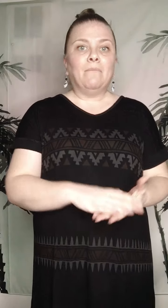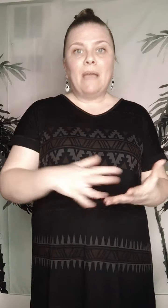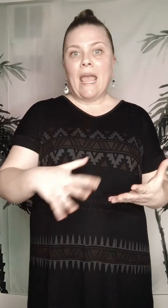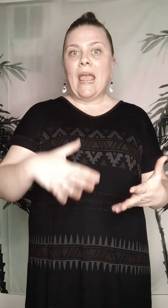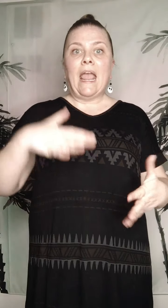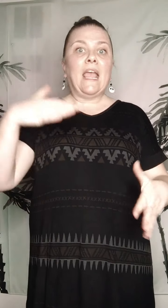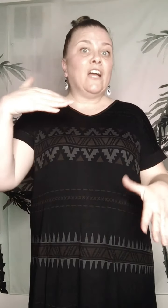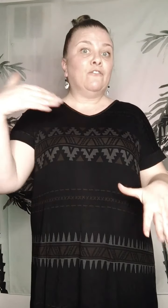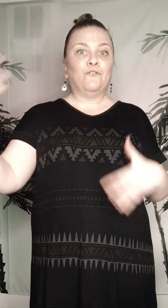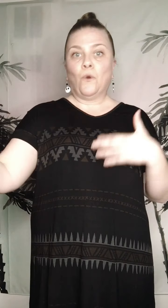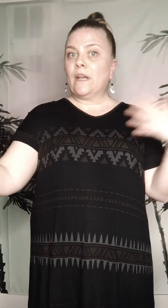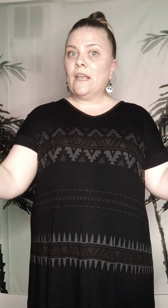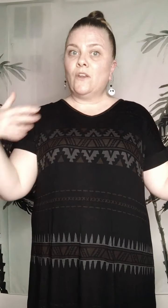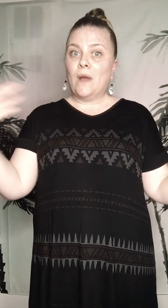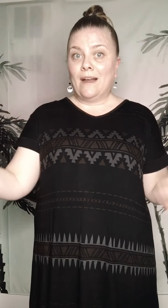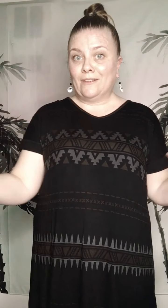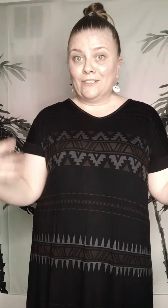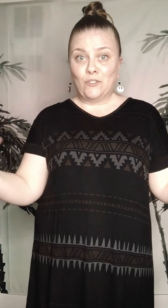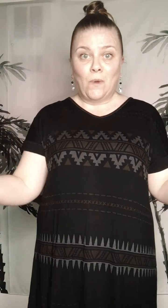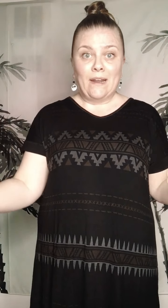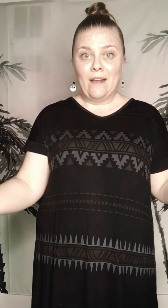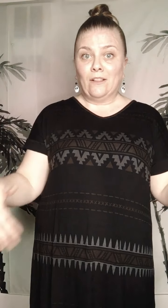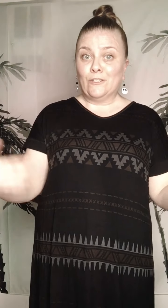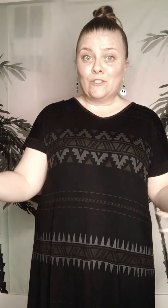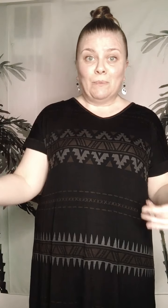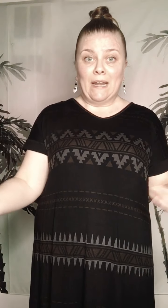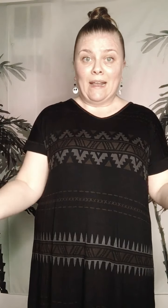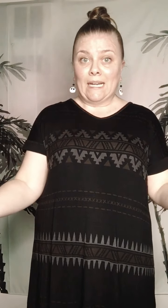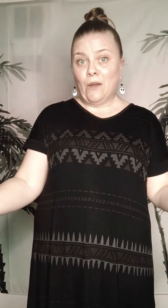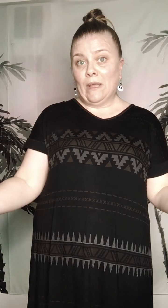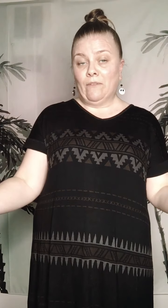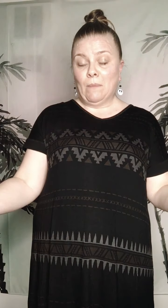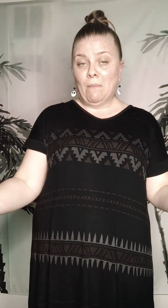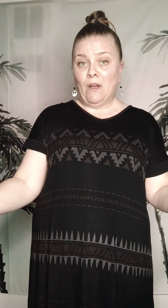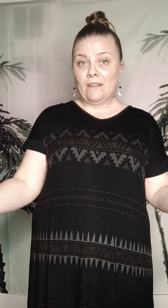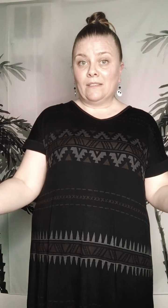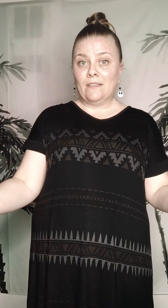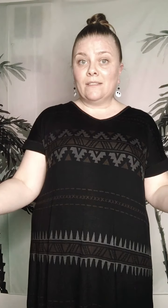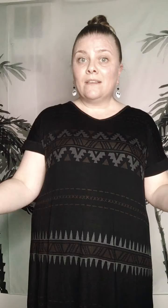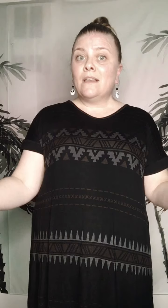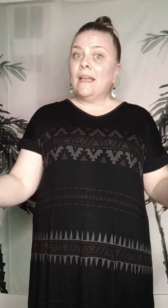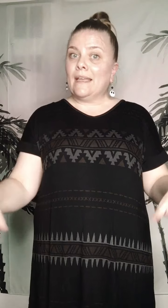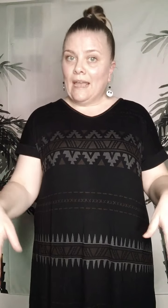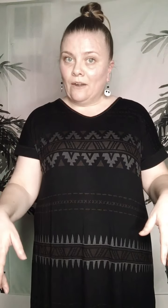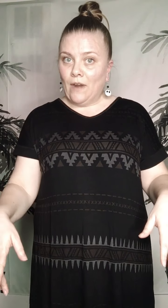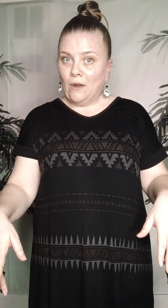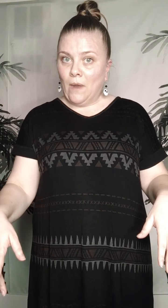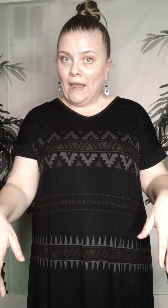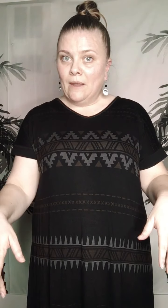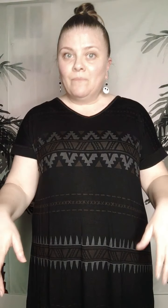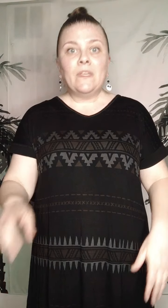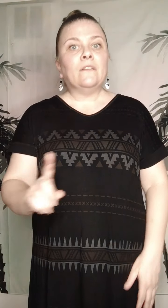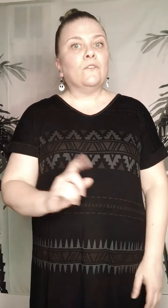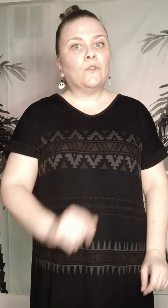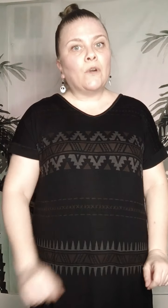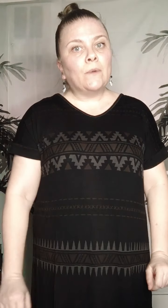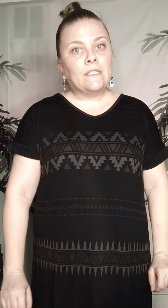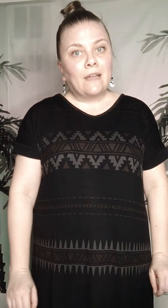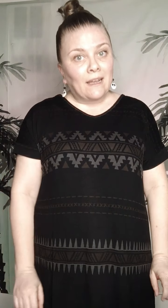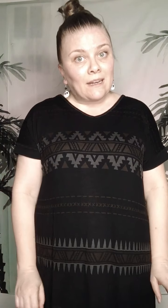pay $40 to $120, depending on how heavy my box is, and get it right away. LuLaRoe is not going to